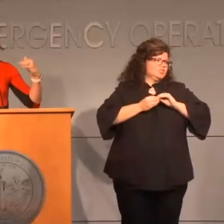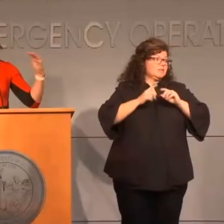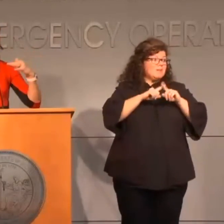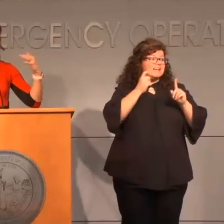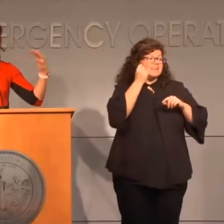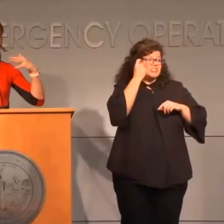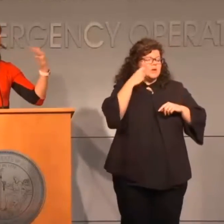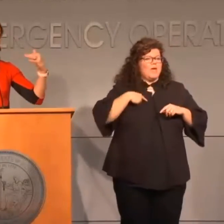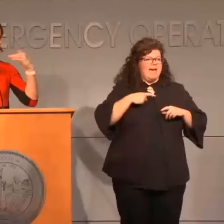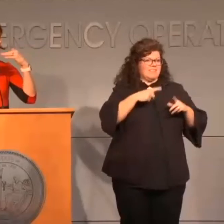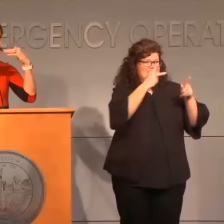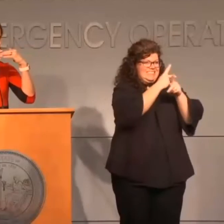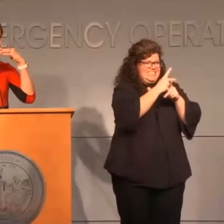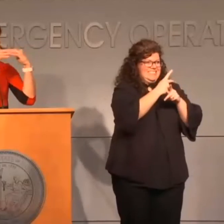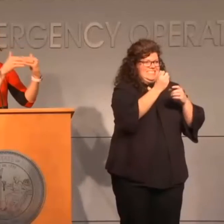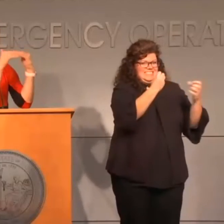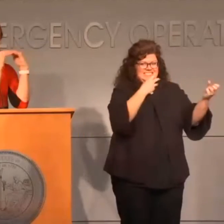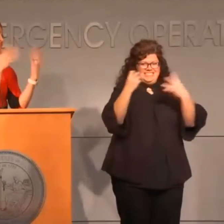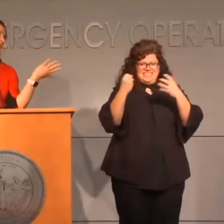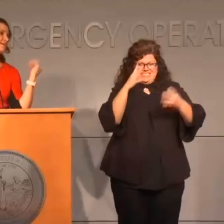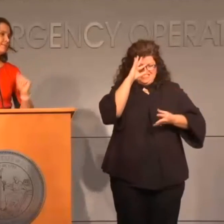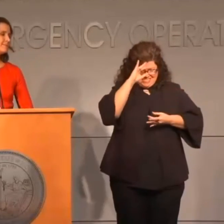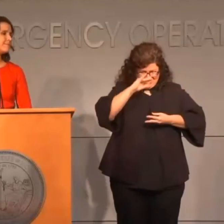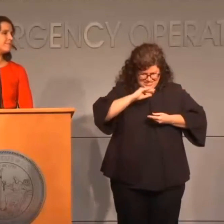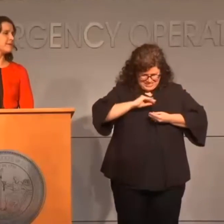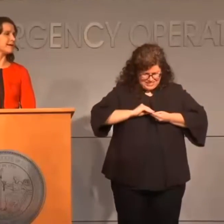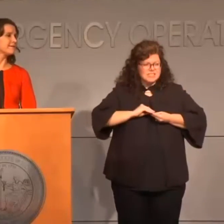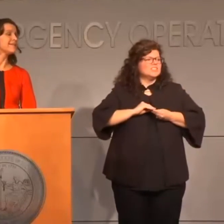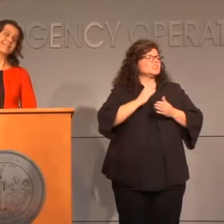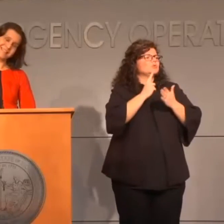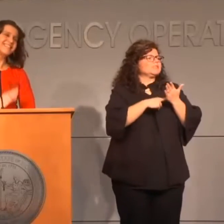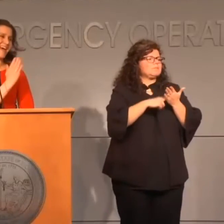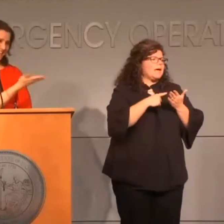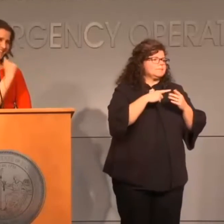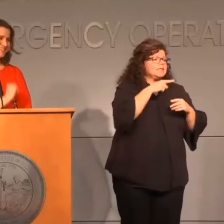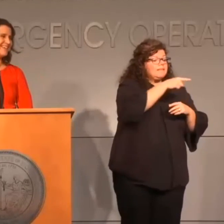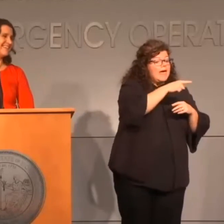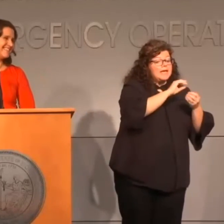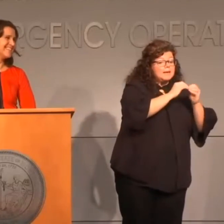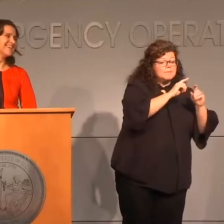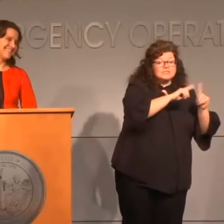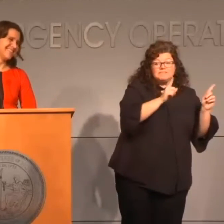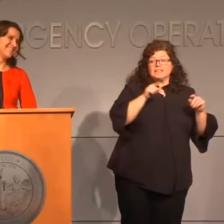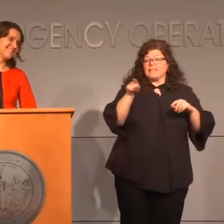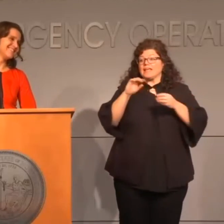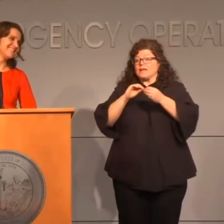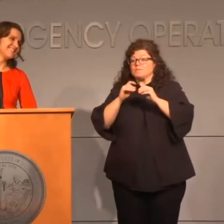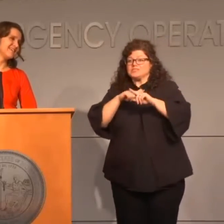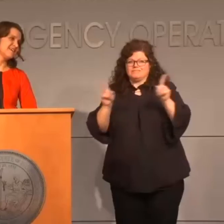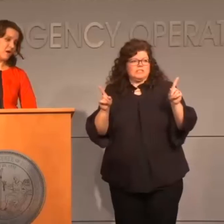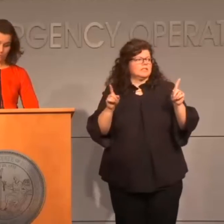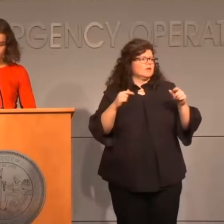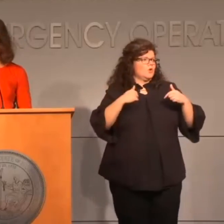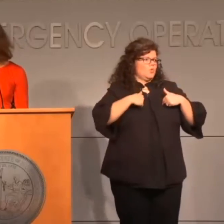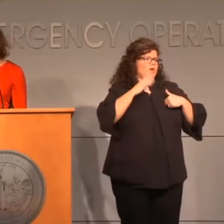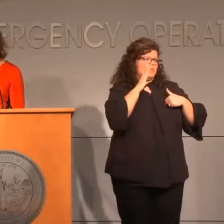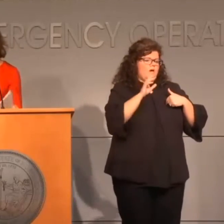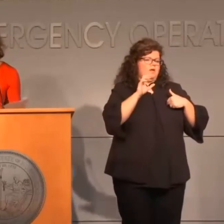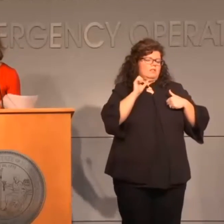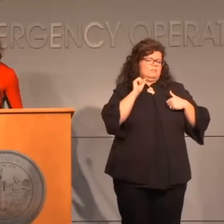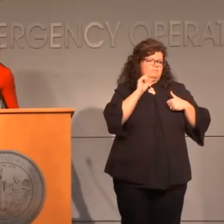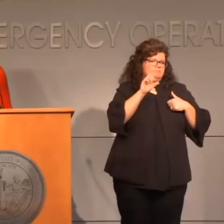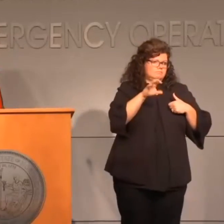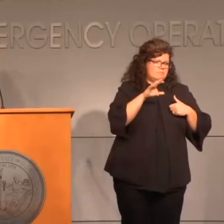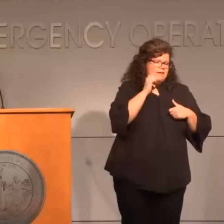while. They'll be out of sync for a little bit. That's why. That's just confusing. And I have something for Exactly. And I have something for Mike as well. Oh, sure.